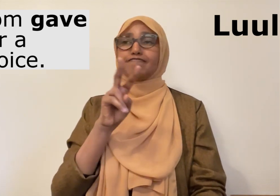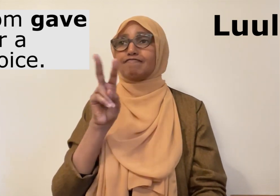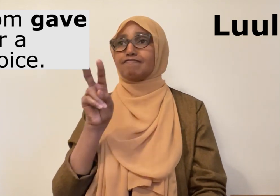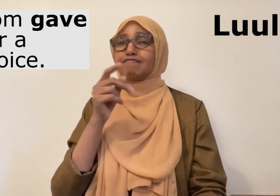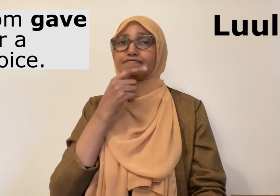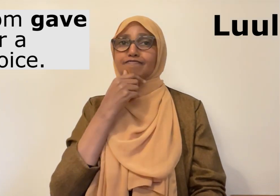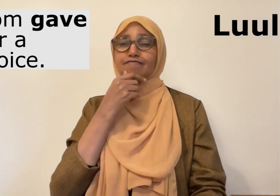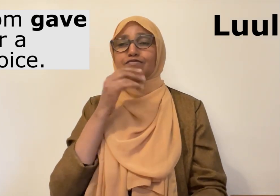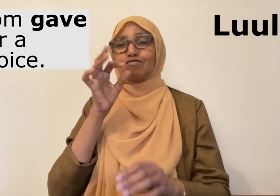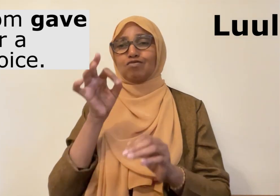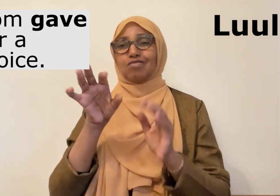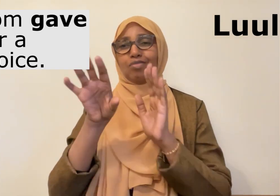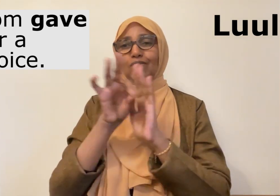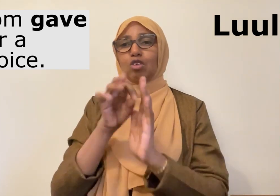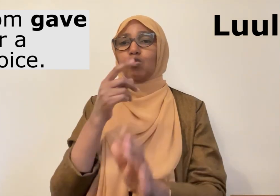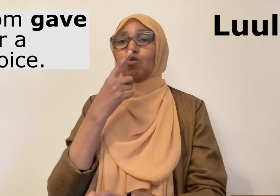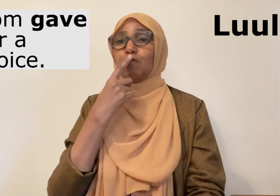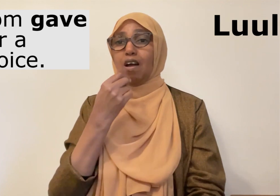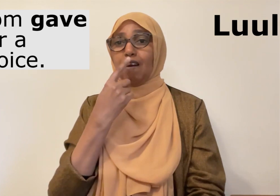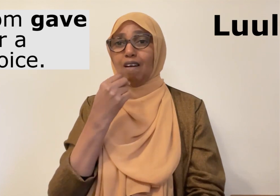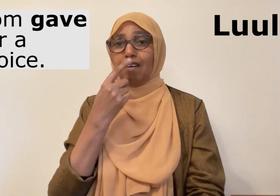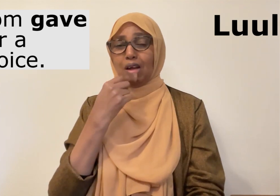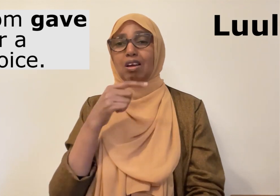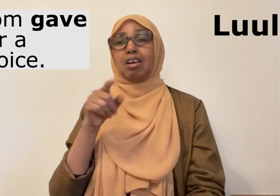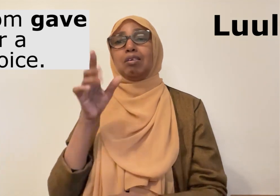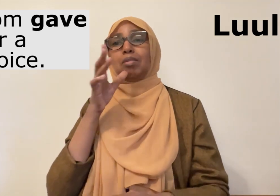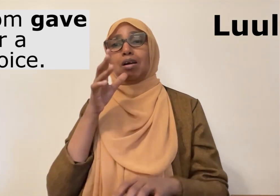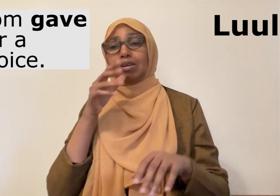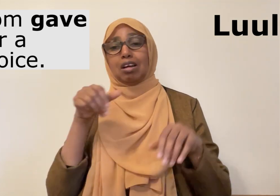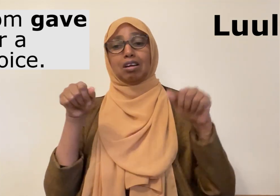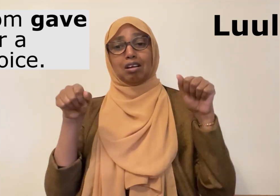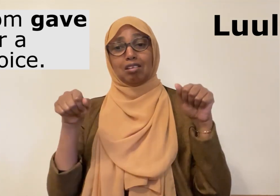The girl picks the red dress and the mom smiles.